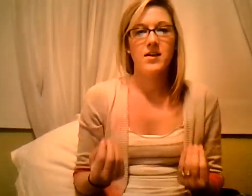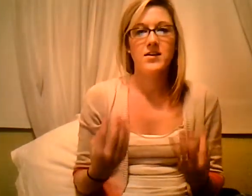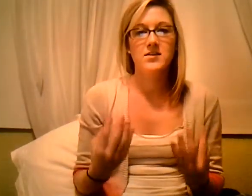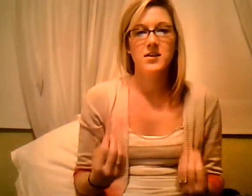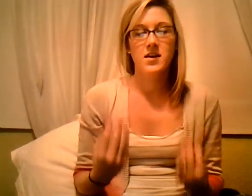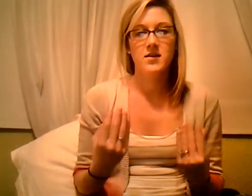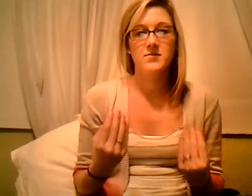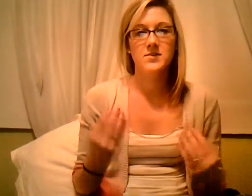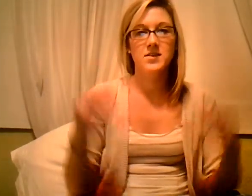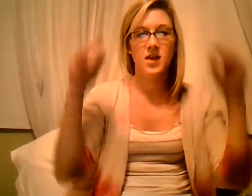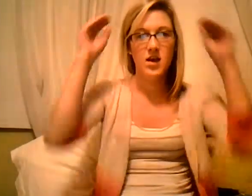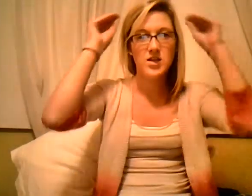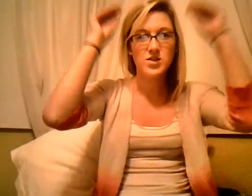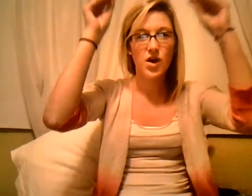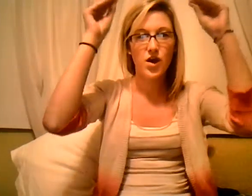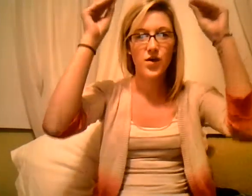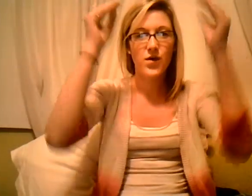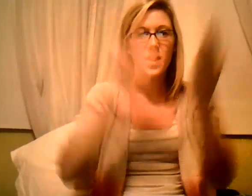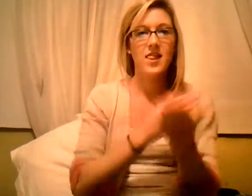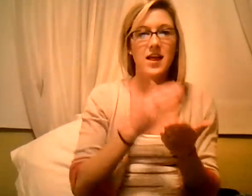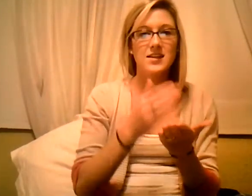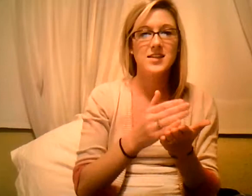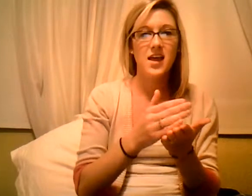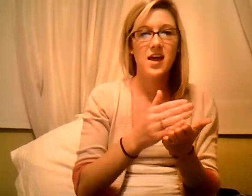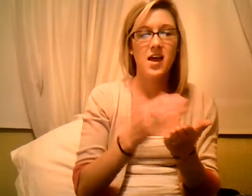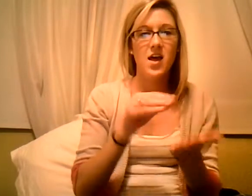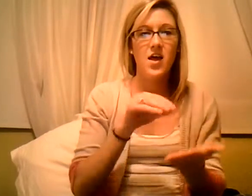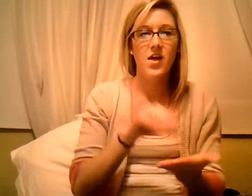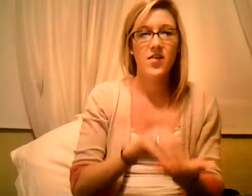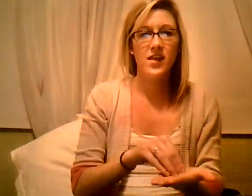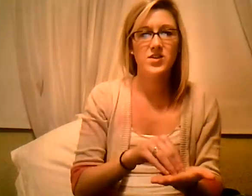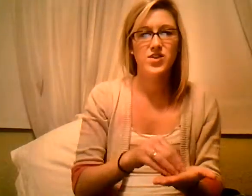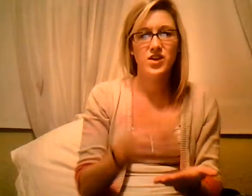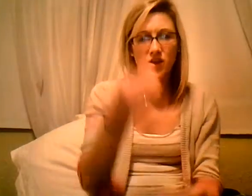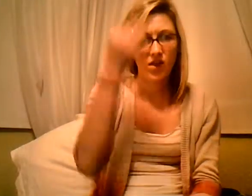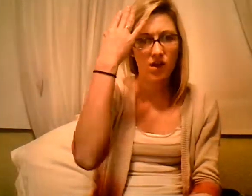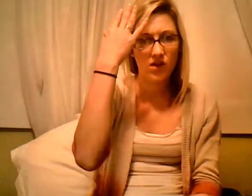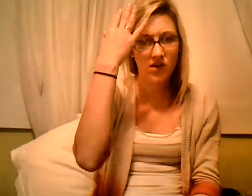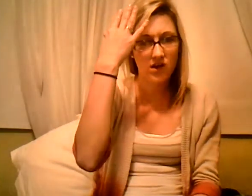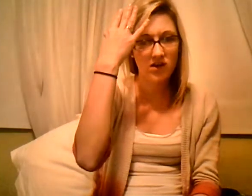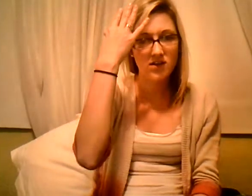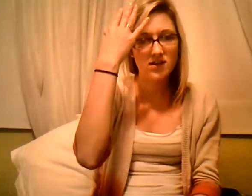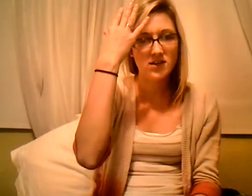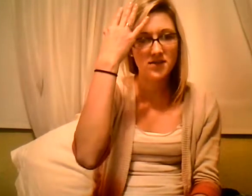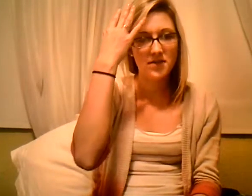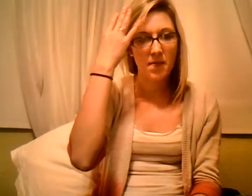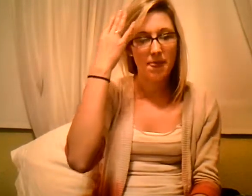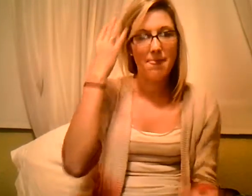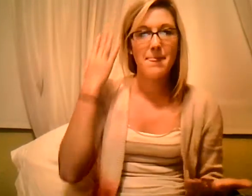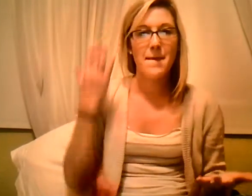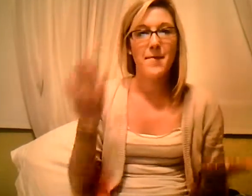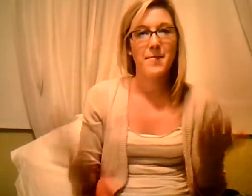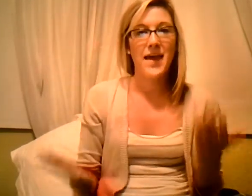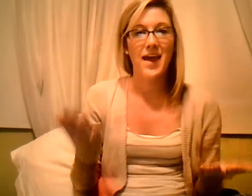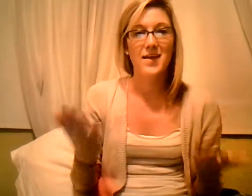times. He taught her a lesson that she learned, maybe